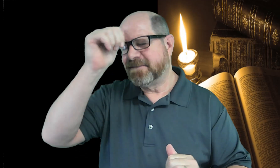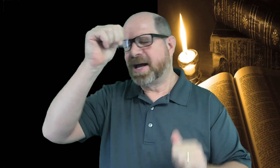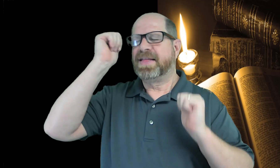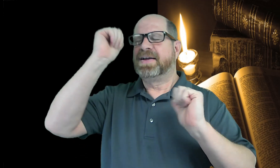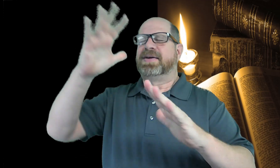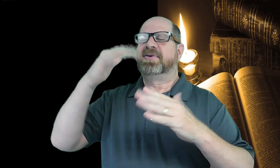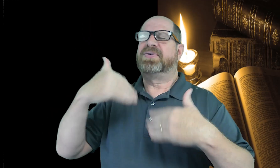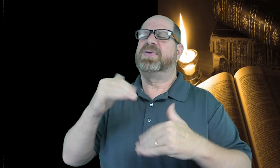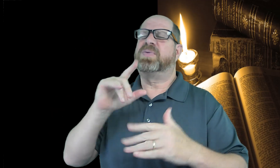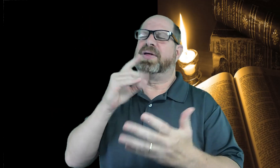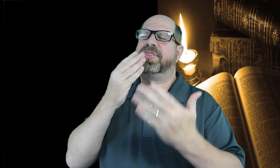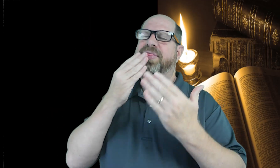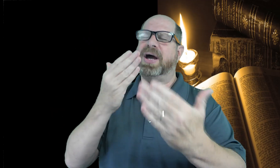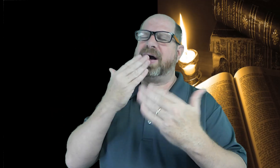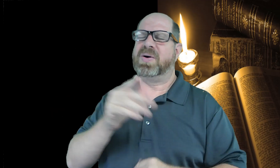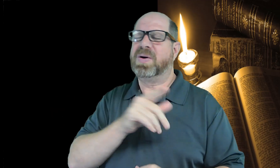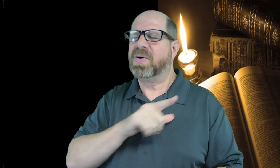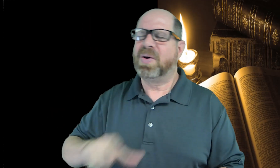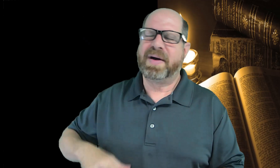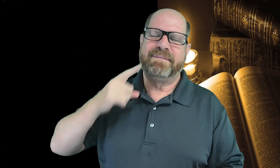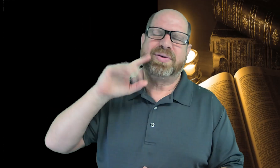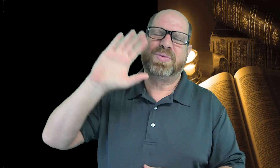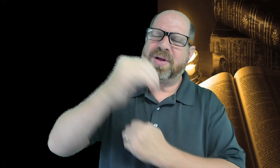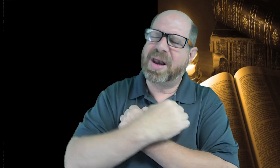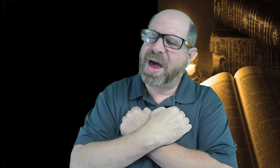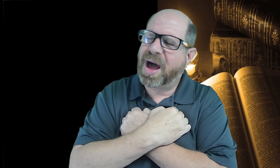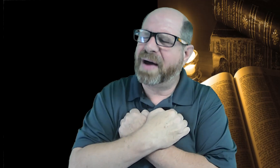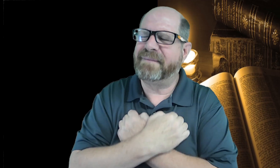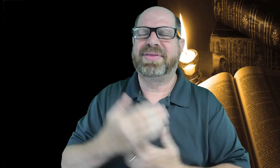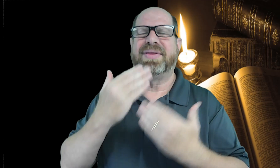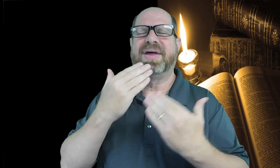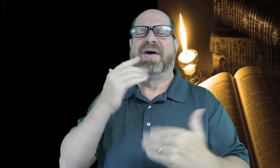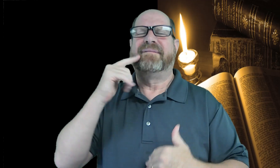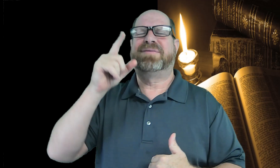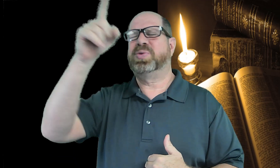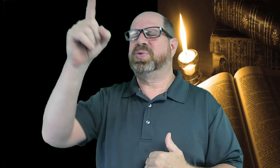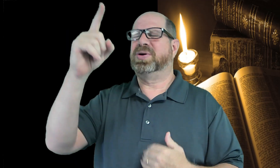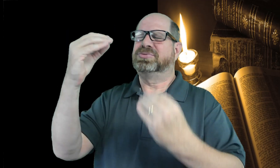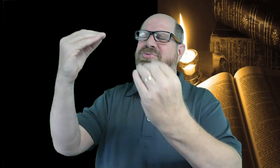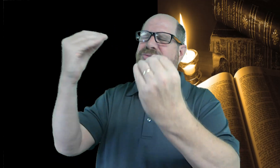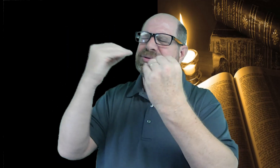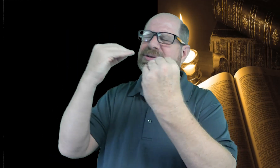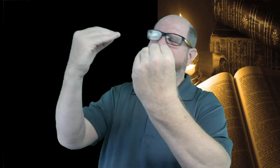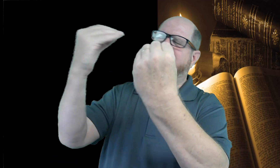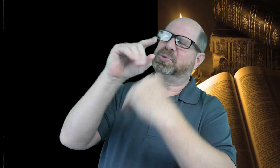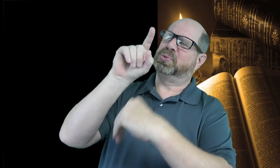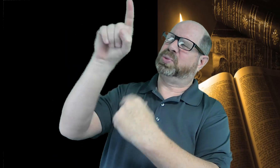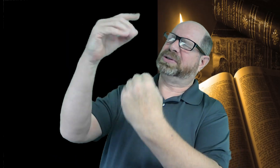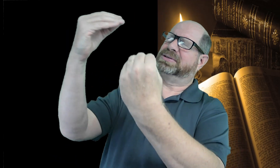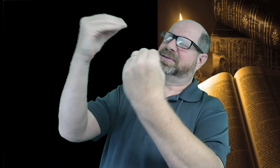heavenly father we really thank you lord for your love thank you that you teach us